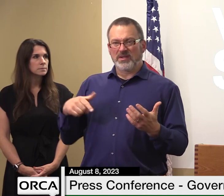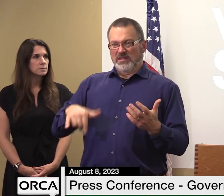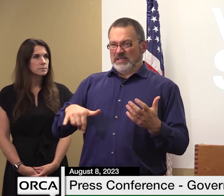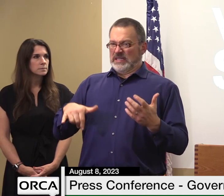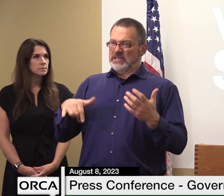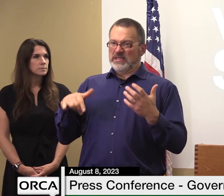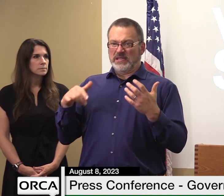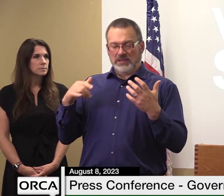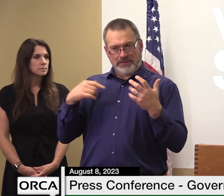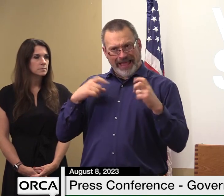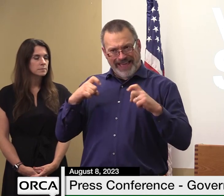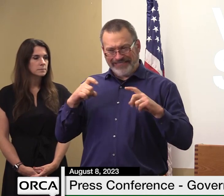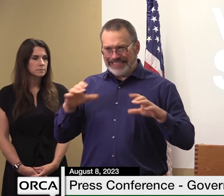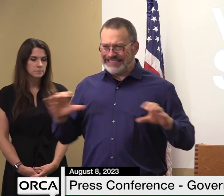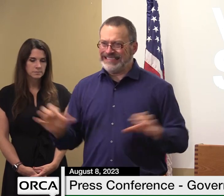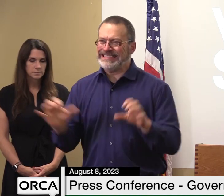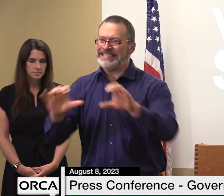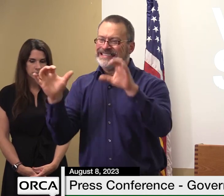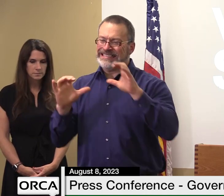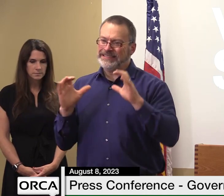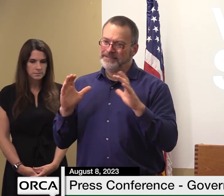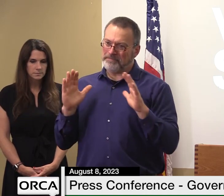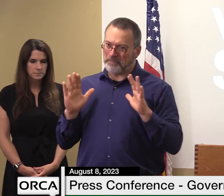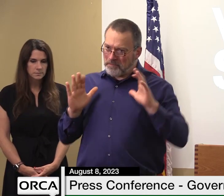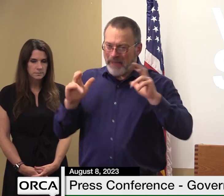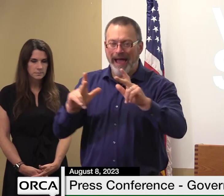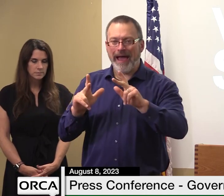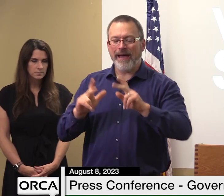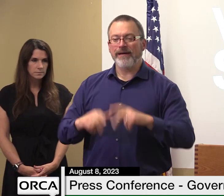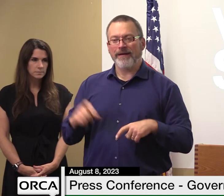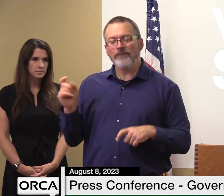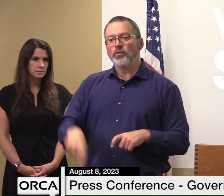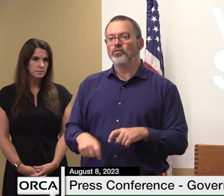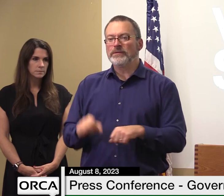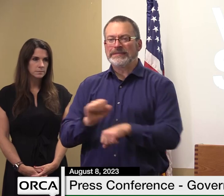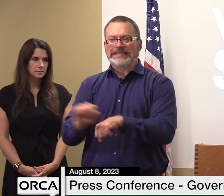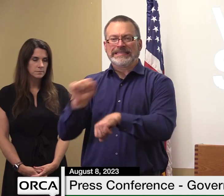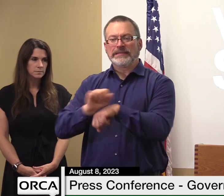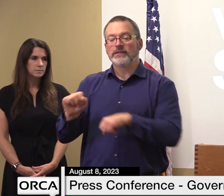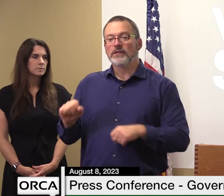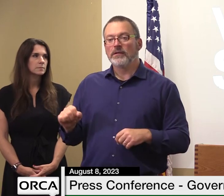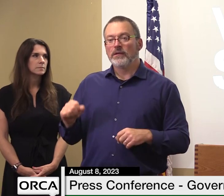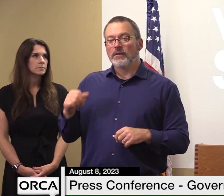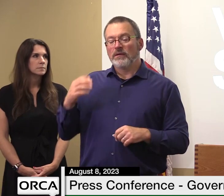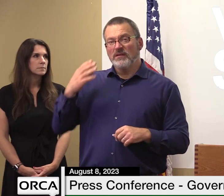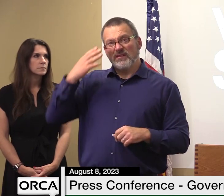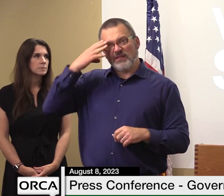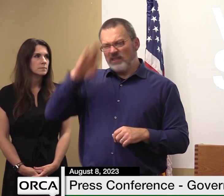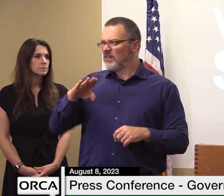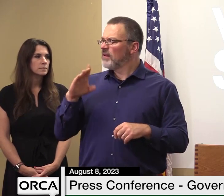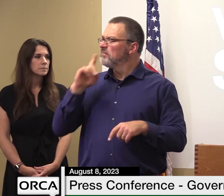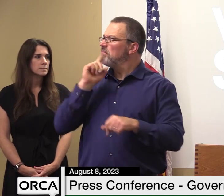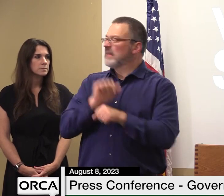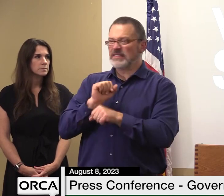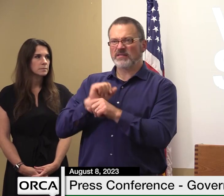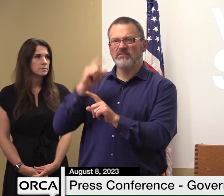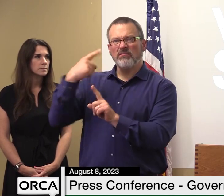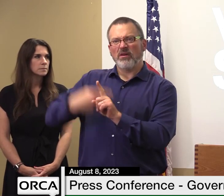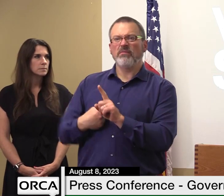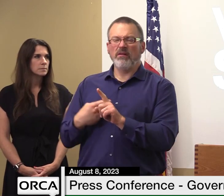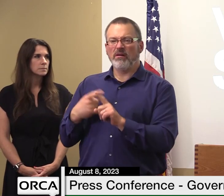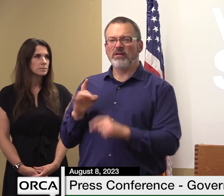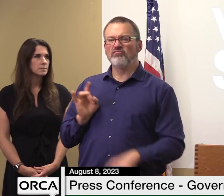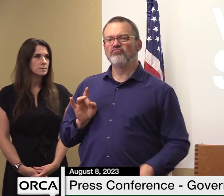it's hard to believe that it's only been about a month since we experienced the first